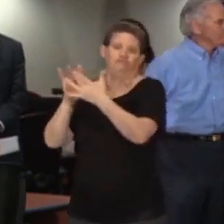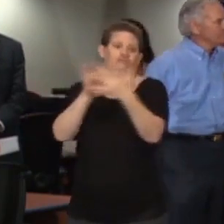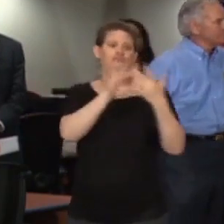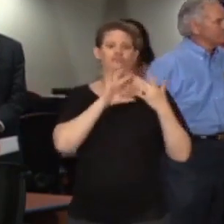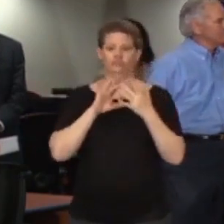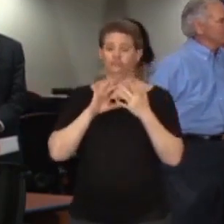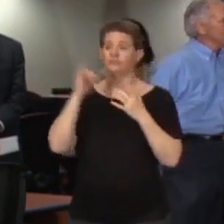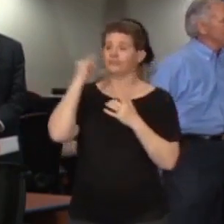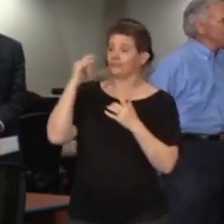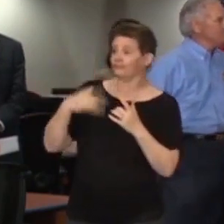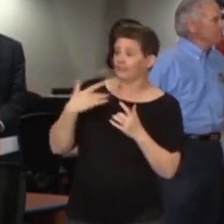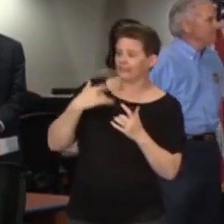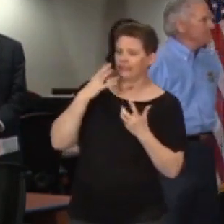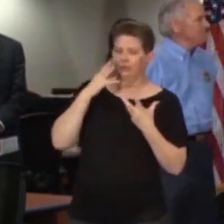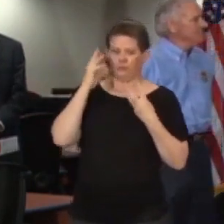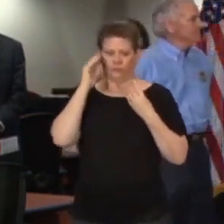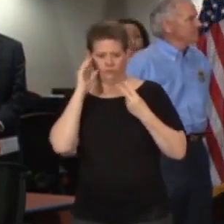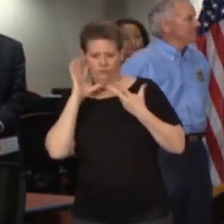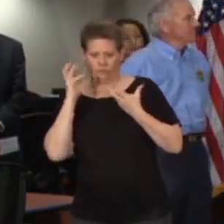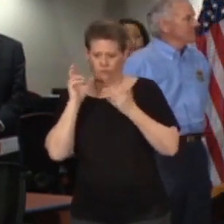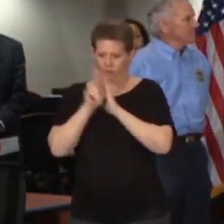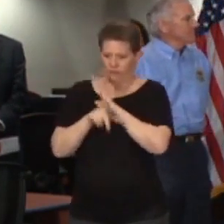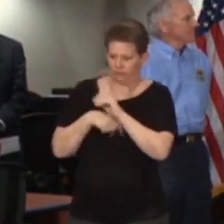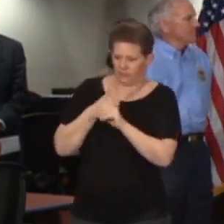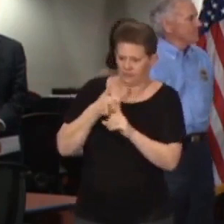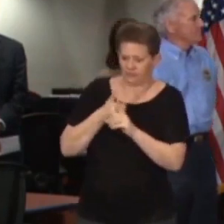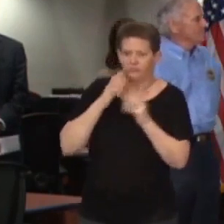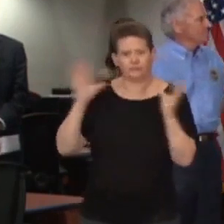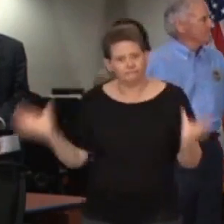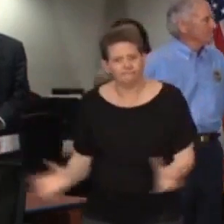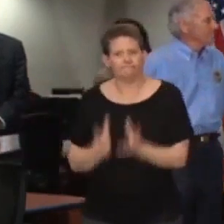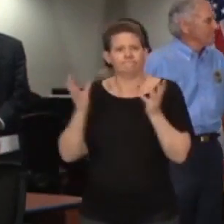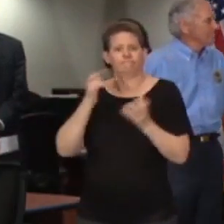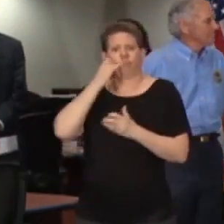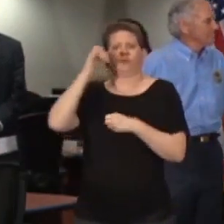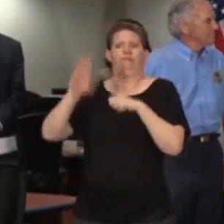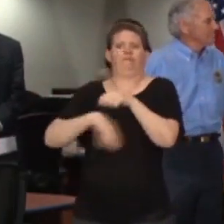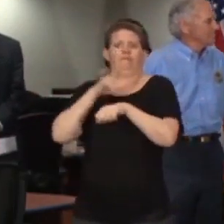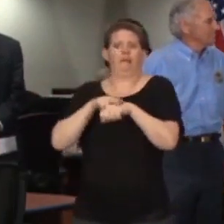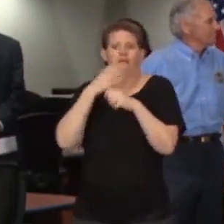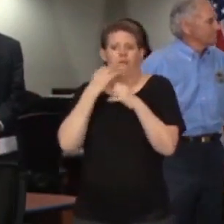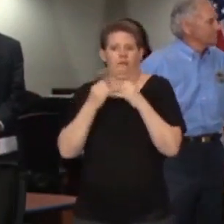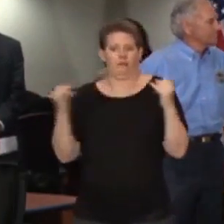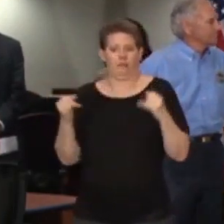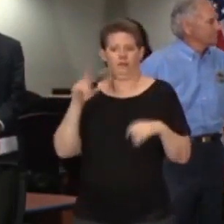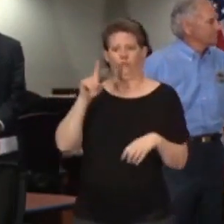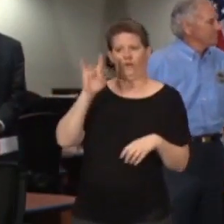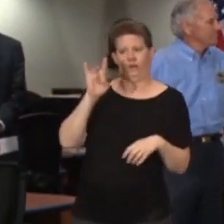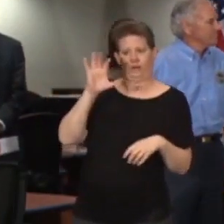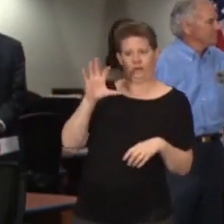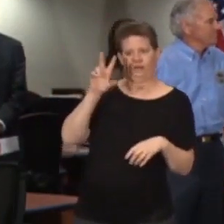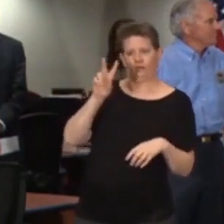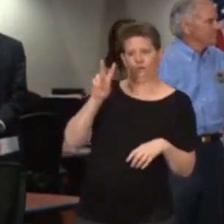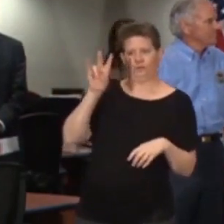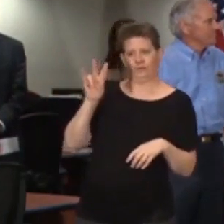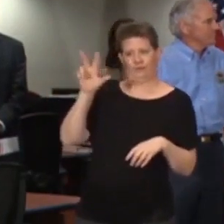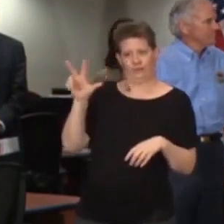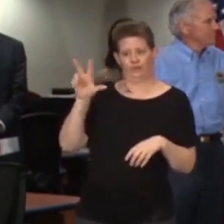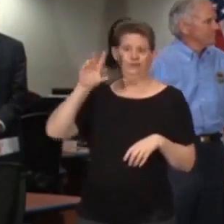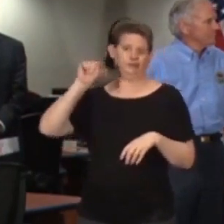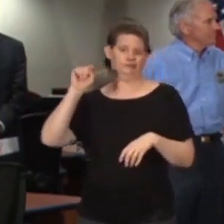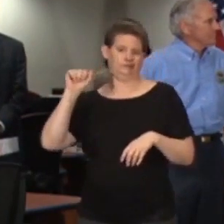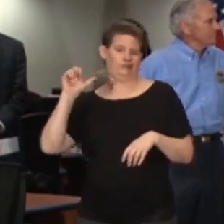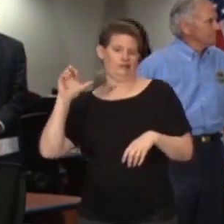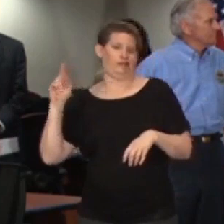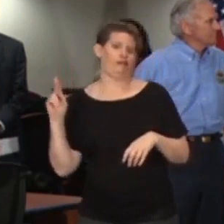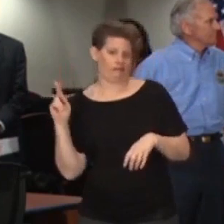you are feeling suicidal, we urge you to call the National Suicide Prevention Hotline at 1-800-273-TALK.